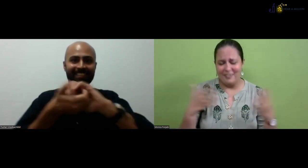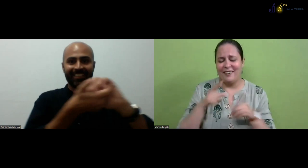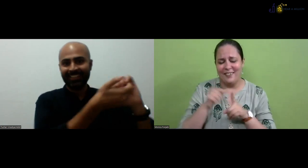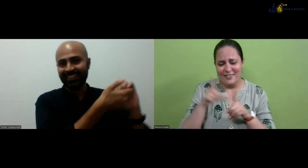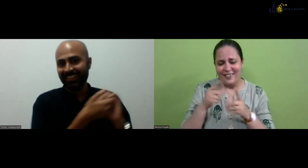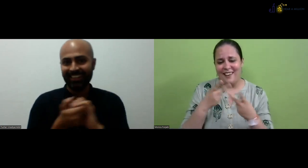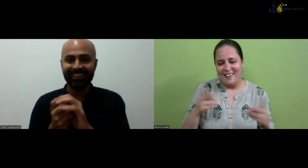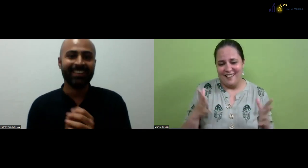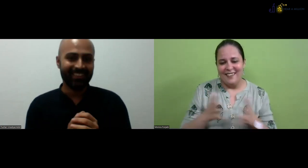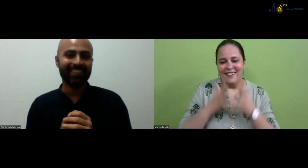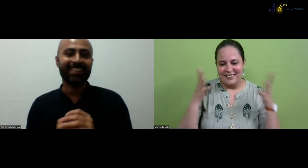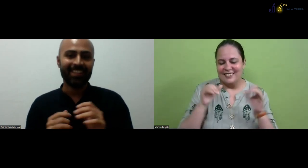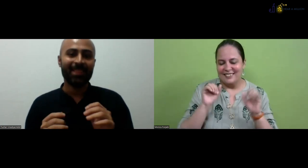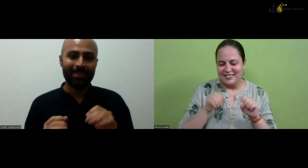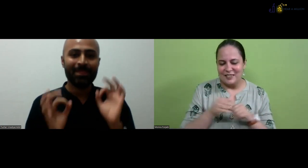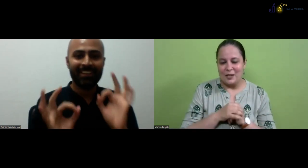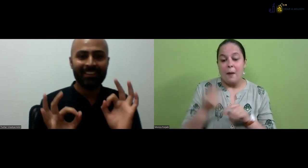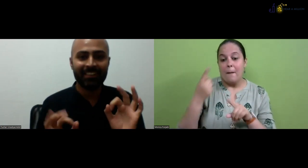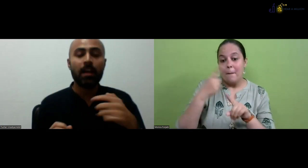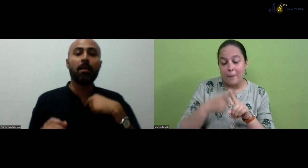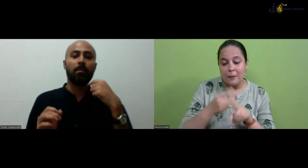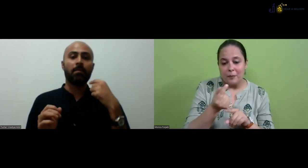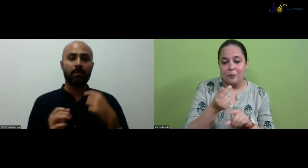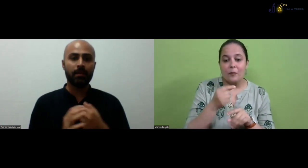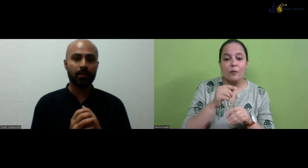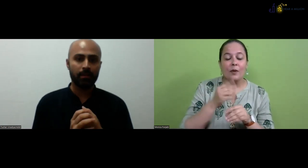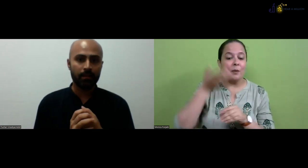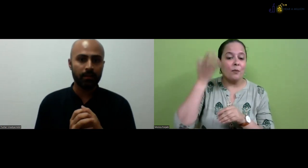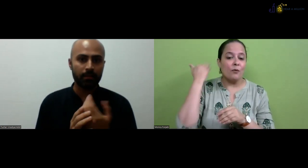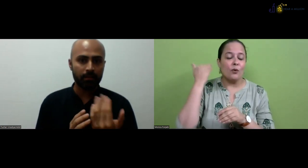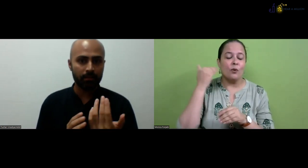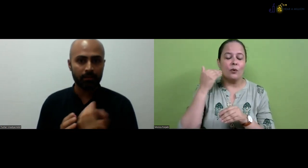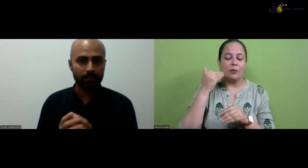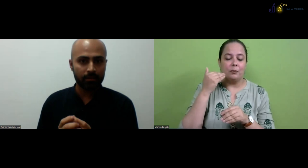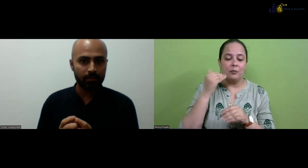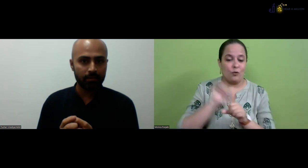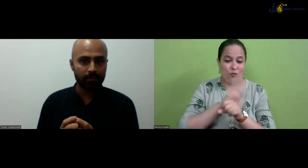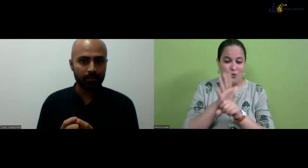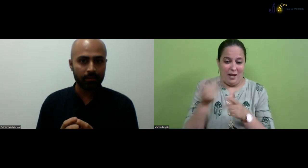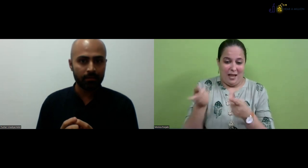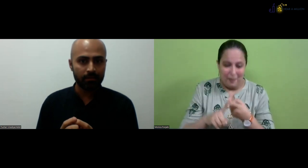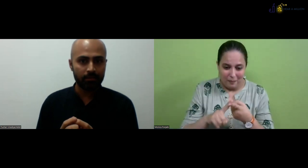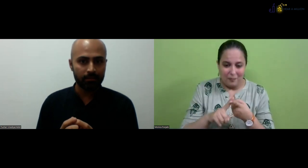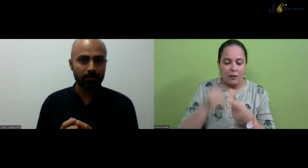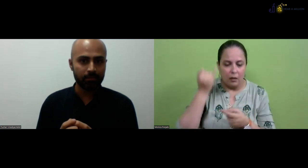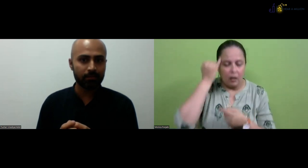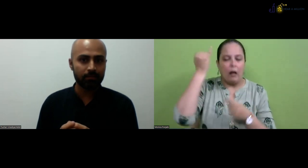That's a lot of things and a lot of, uh, network and everything that IDBA stands for. have explained. Yeah. We are doing a lot of works. Yes. So, you